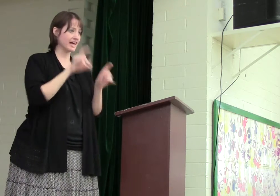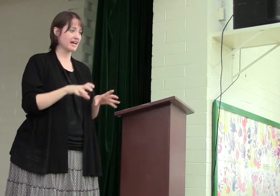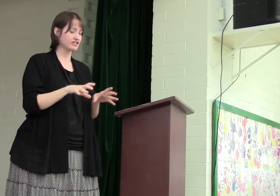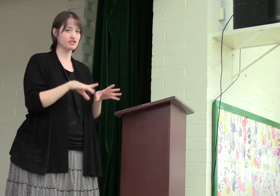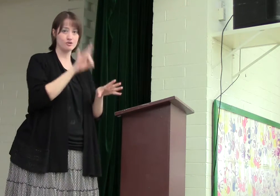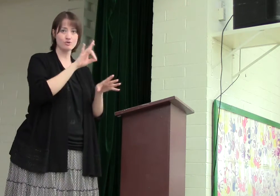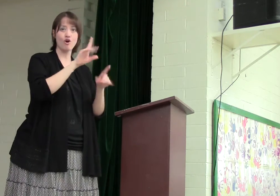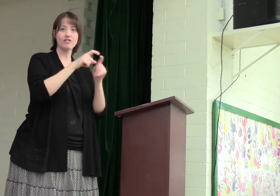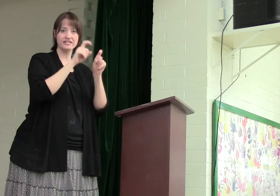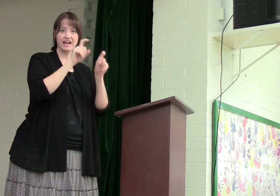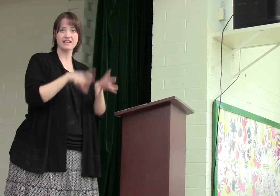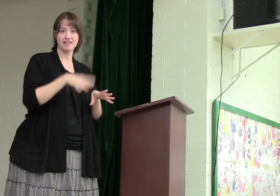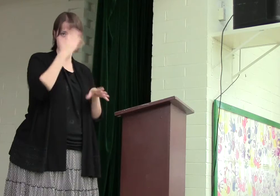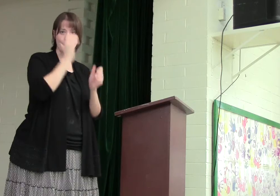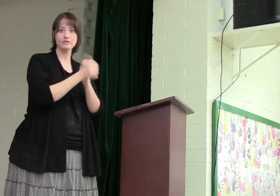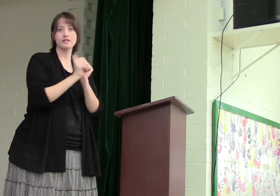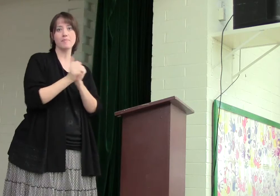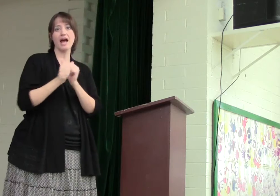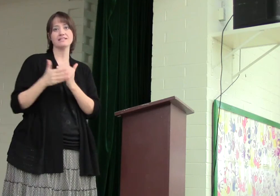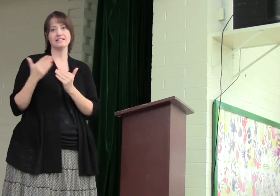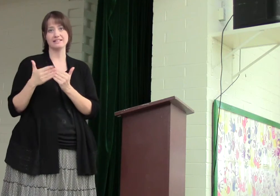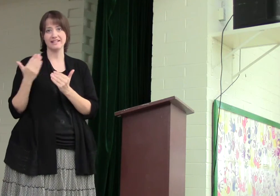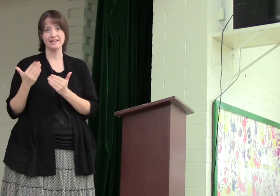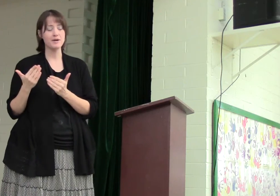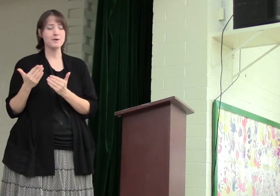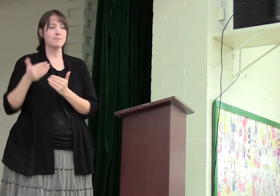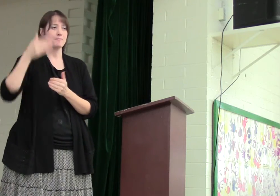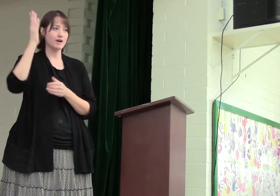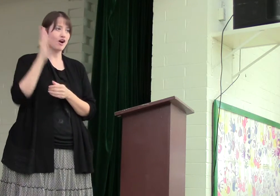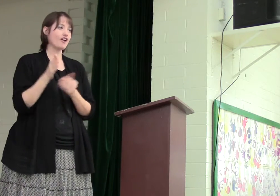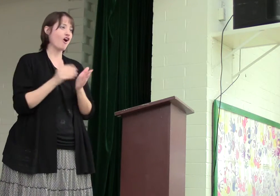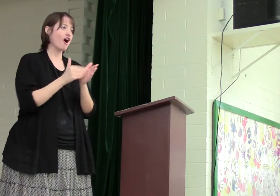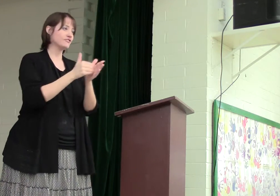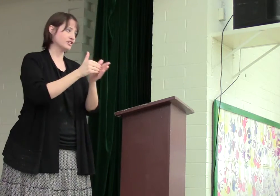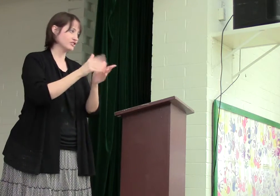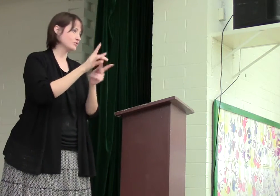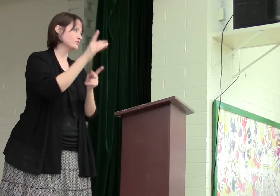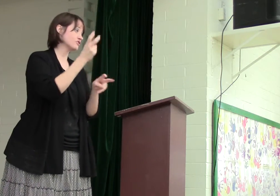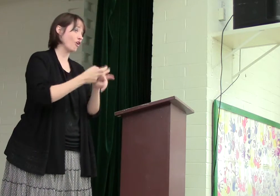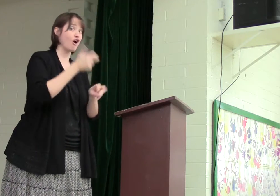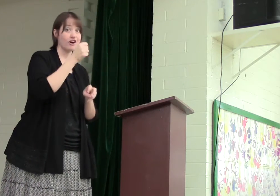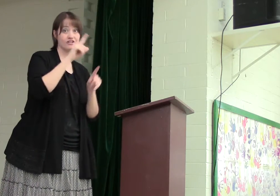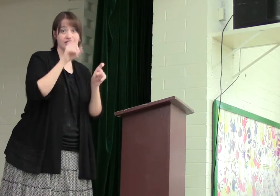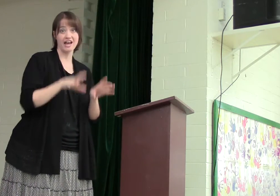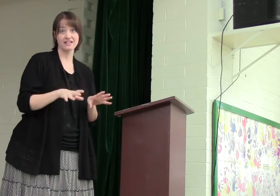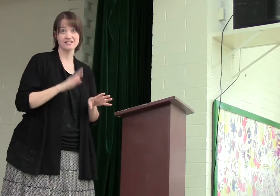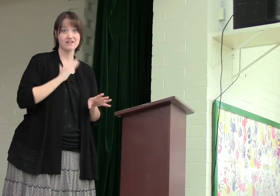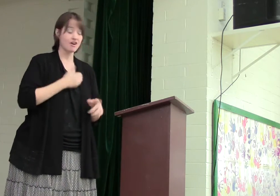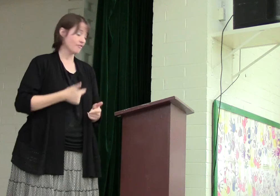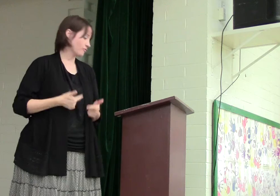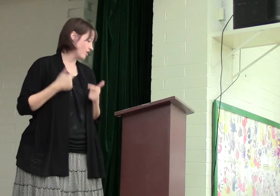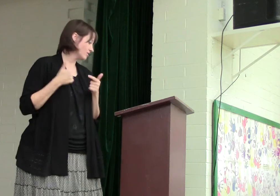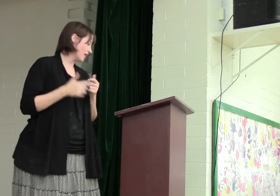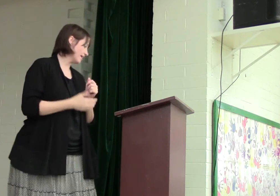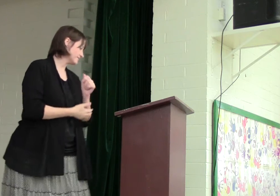choose all the tests I knew I was going to pass easily. But God often chooses the harder tests for our lives.